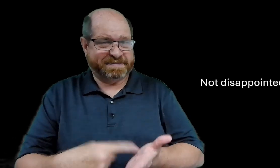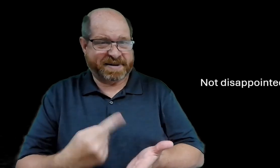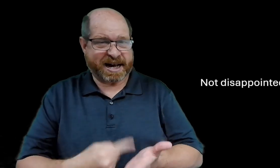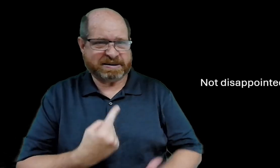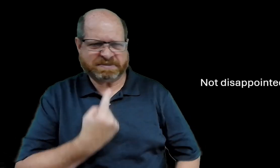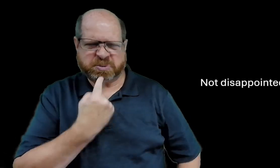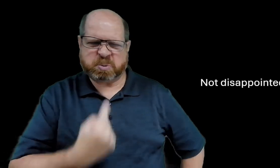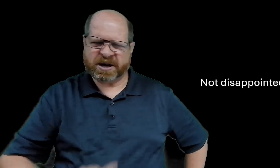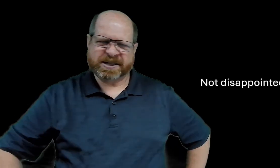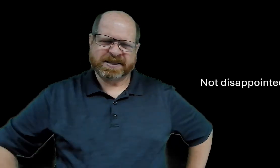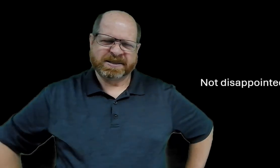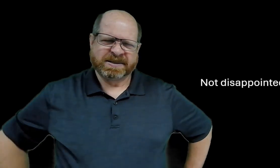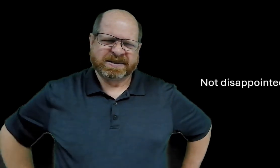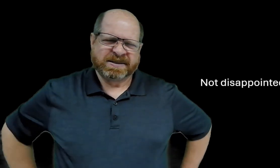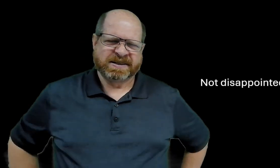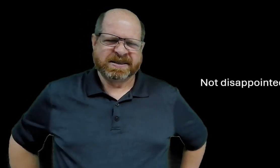sometimes i can get disappointed